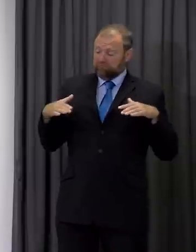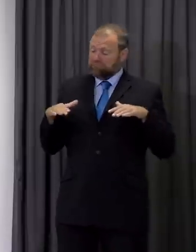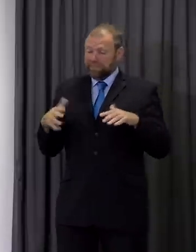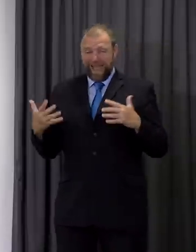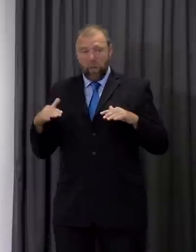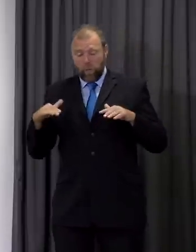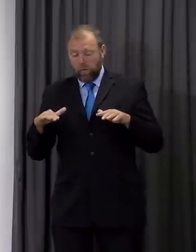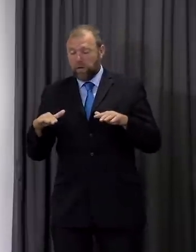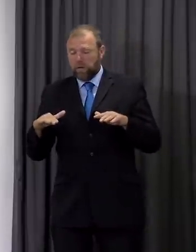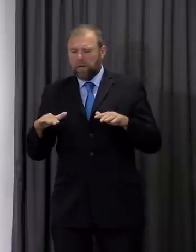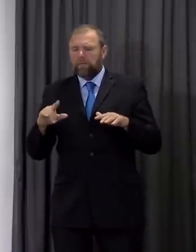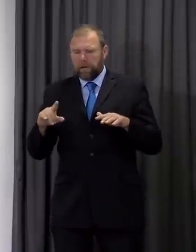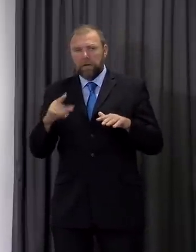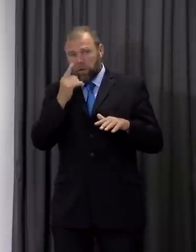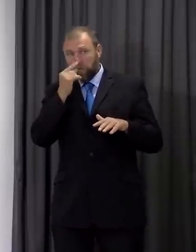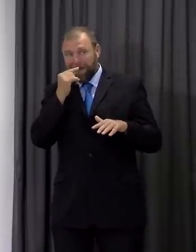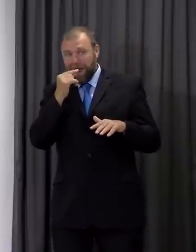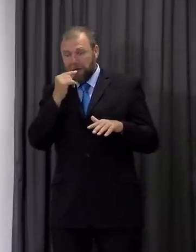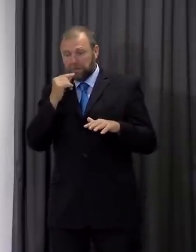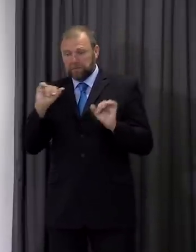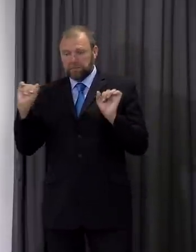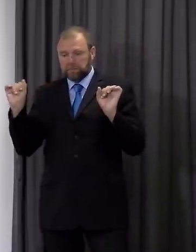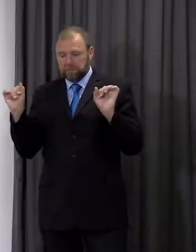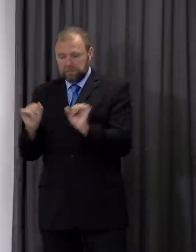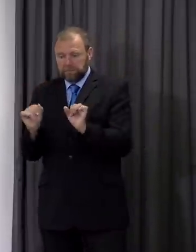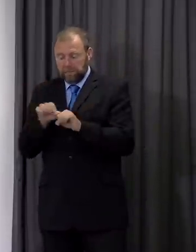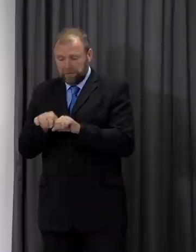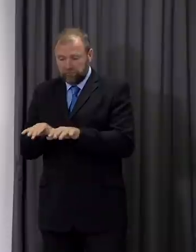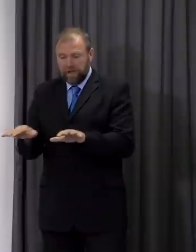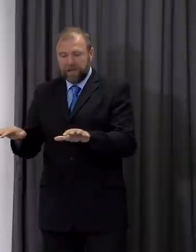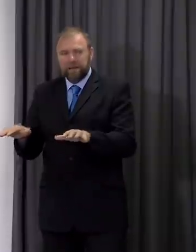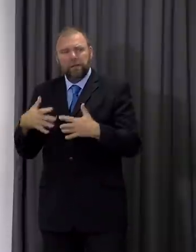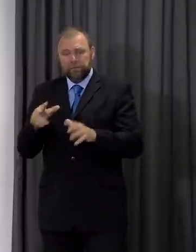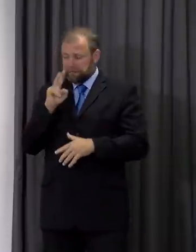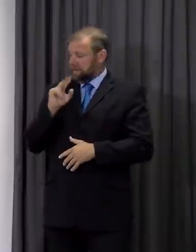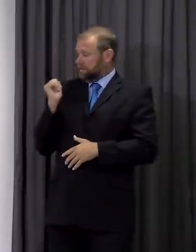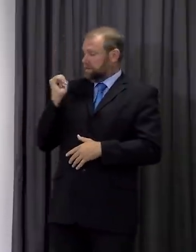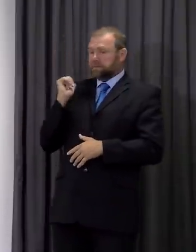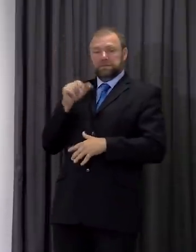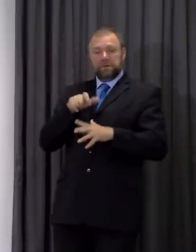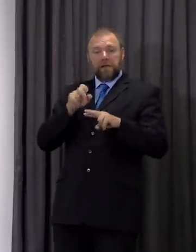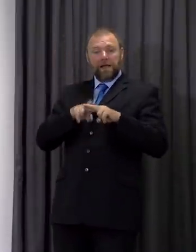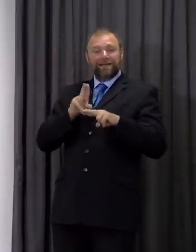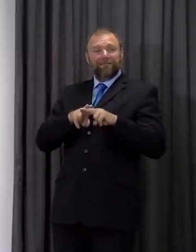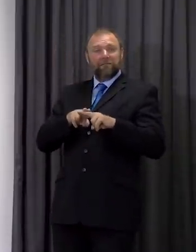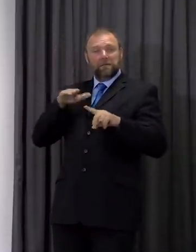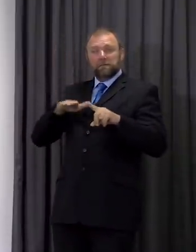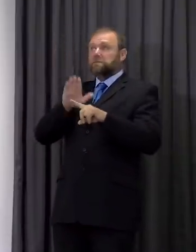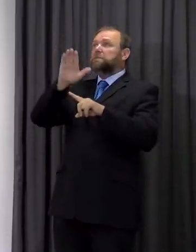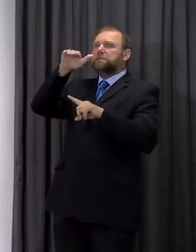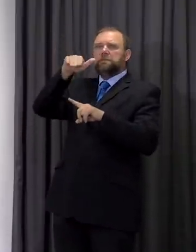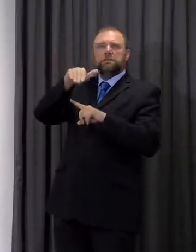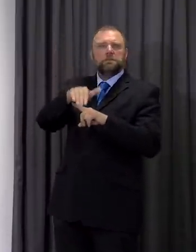the spread of coronavirus and in protecting people from harm as I say we've seen in Cardiff a reduction in cases from a couple of weeks ago